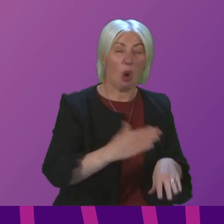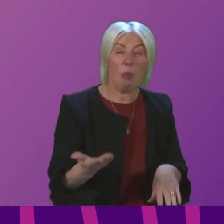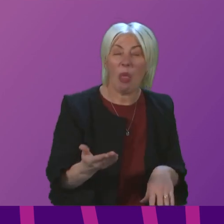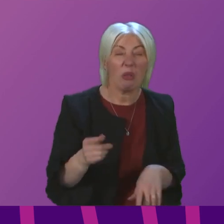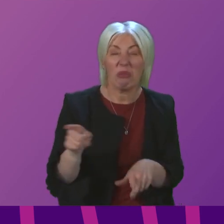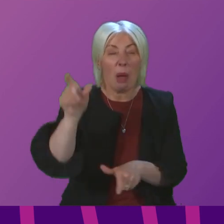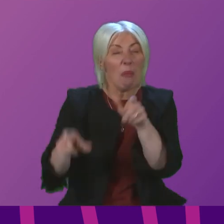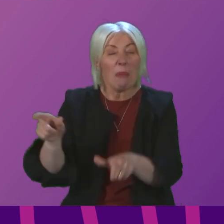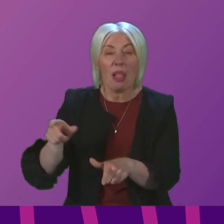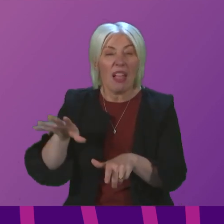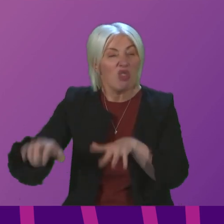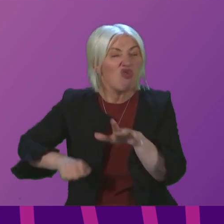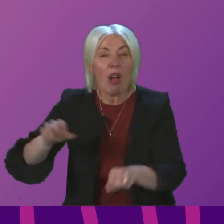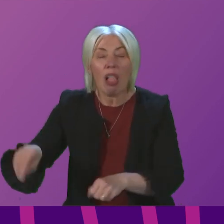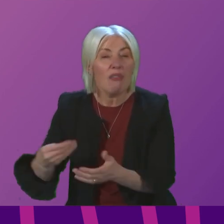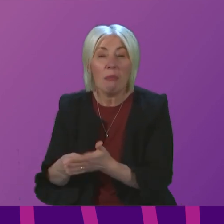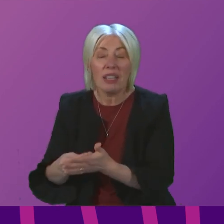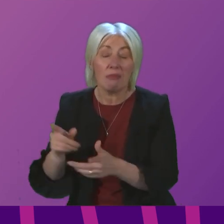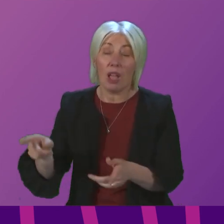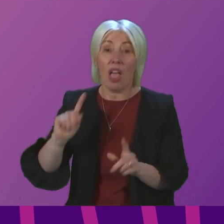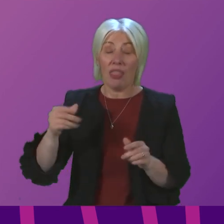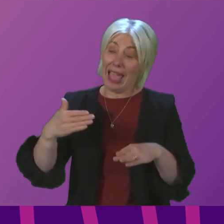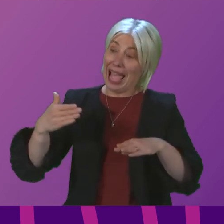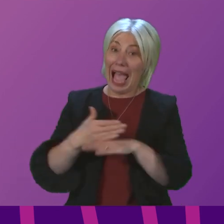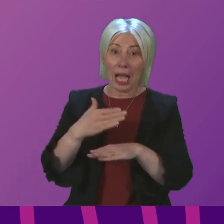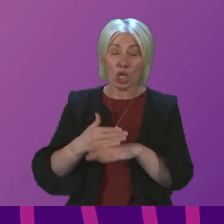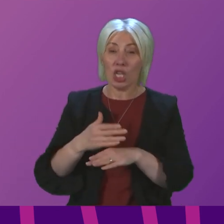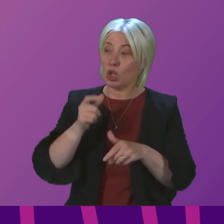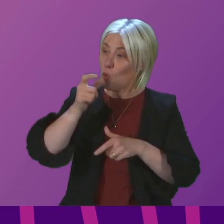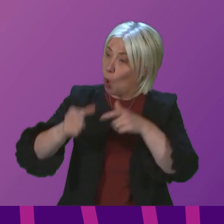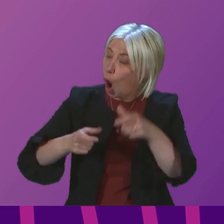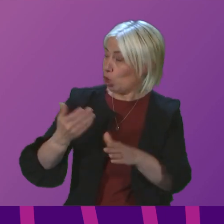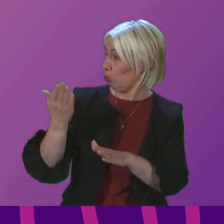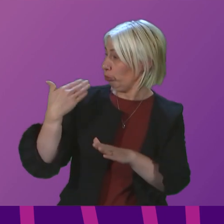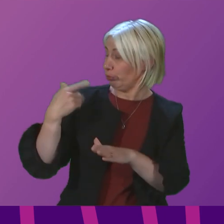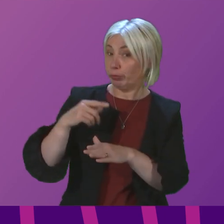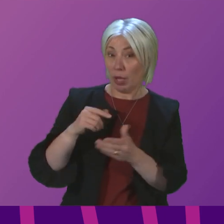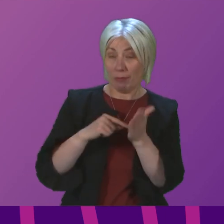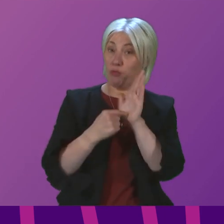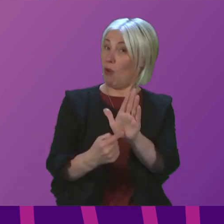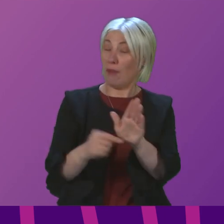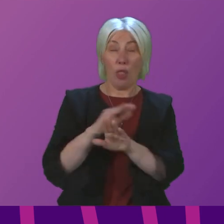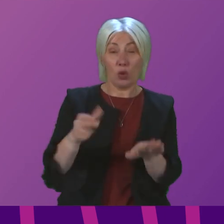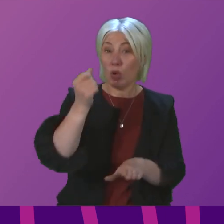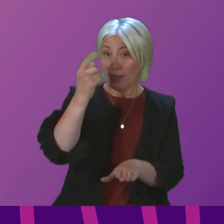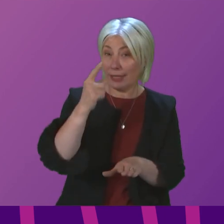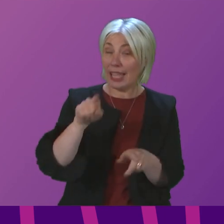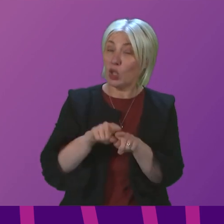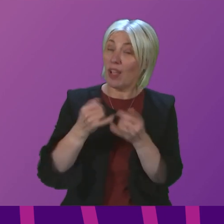about those struggling either. Their actions and words in recent weeks show that they don't understand, and I think their failure